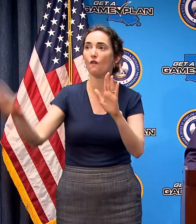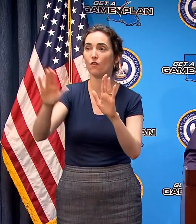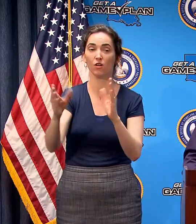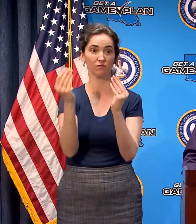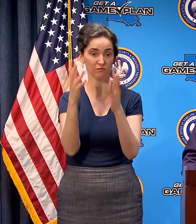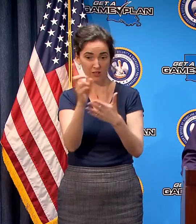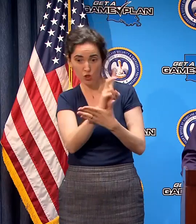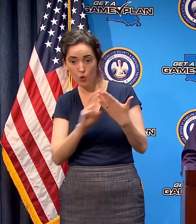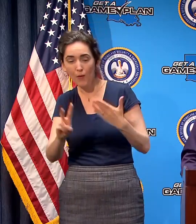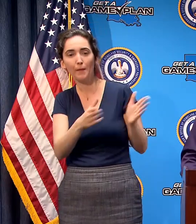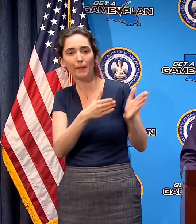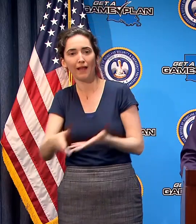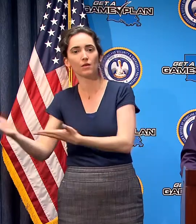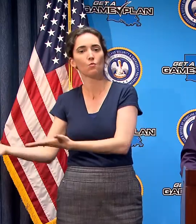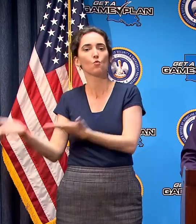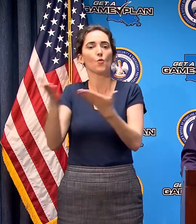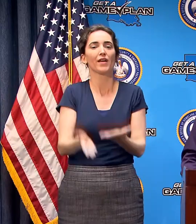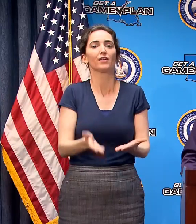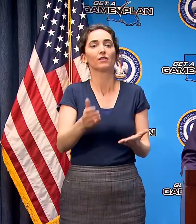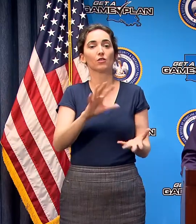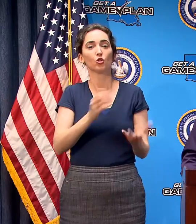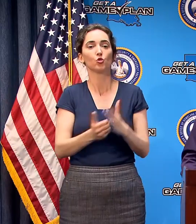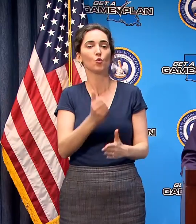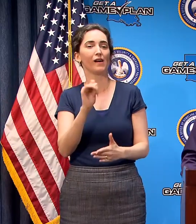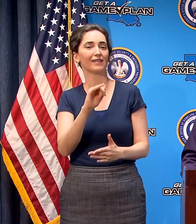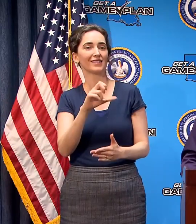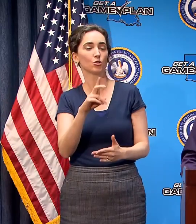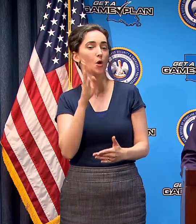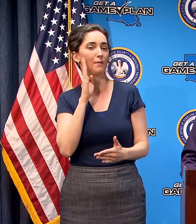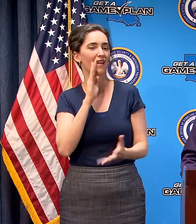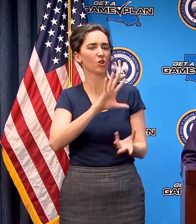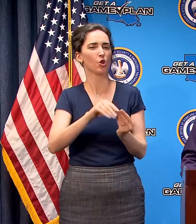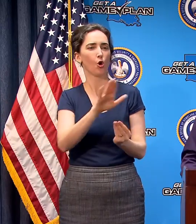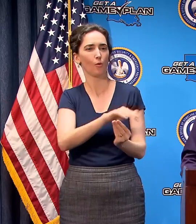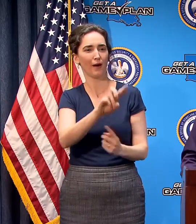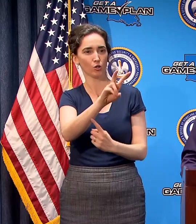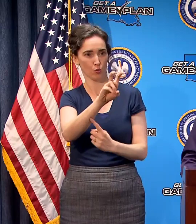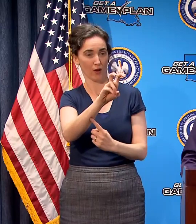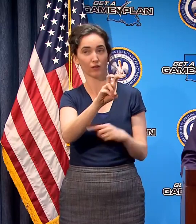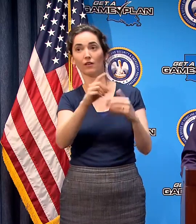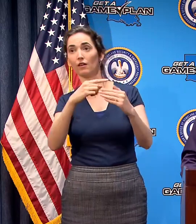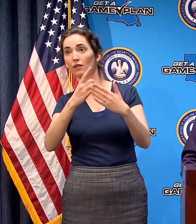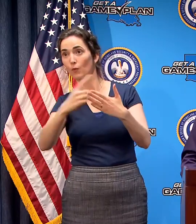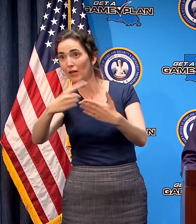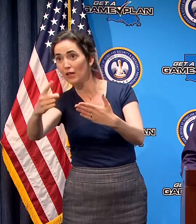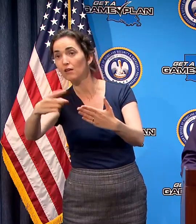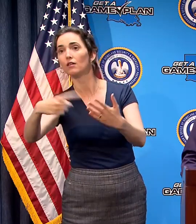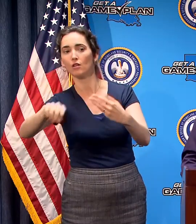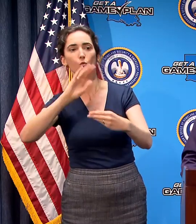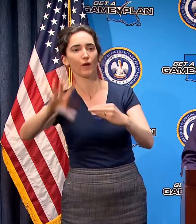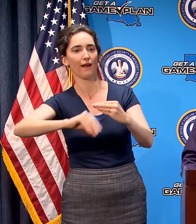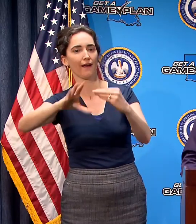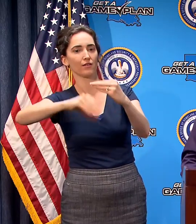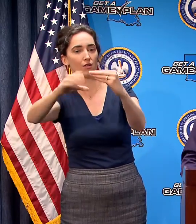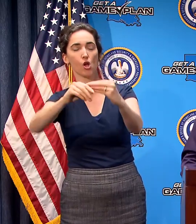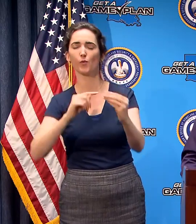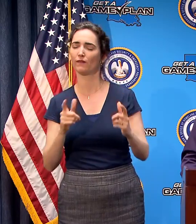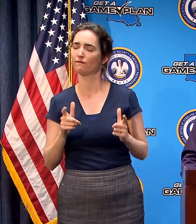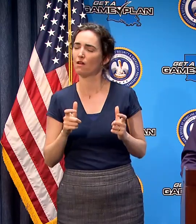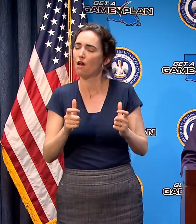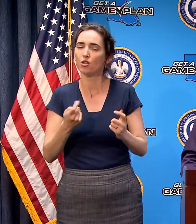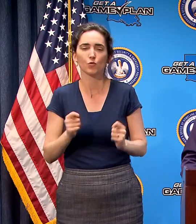new icu beds and with more coming in the following weeks and we are stepping up this effort as fast as we possibly can